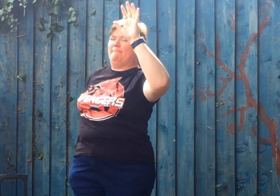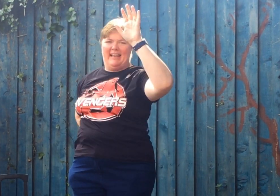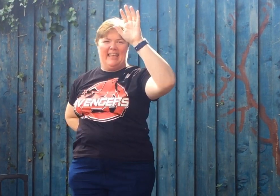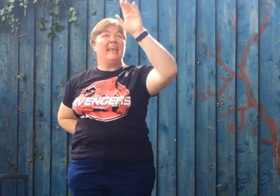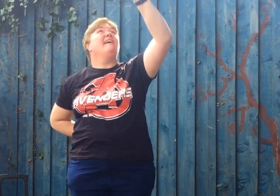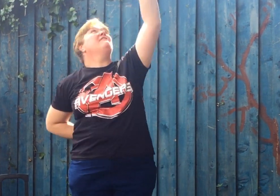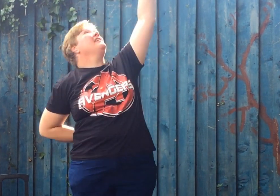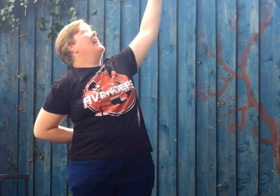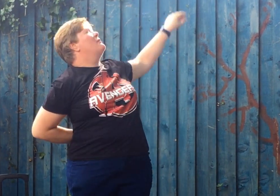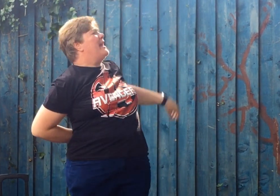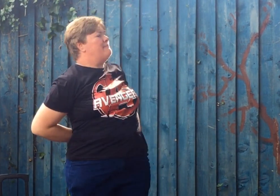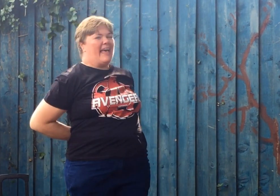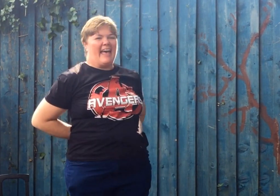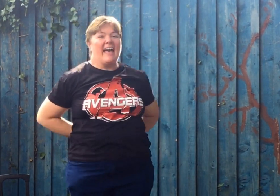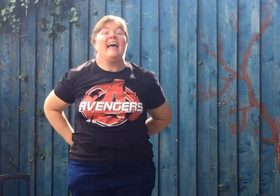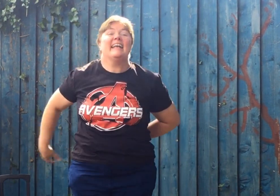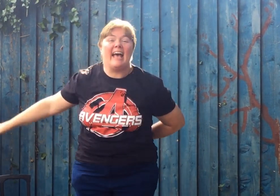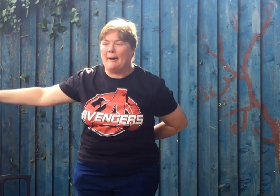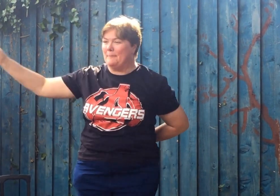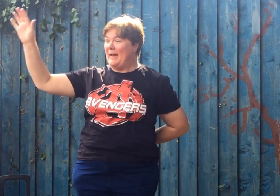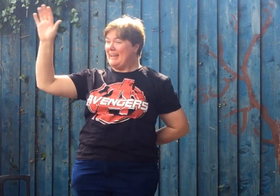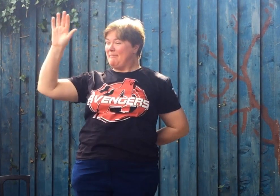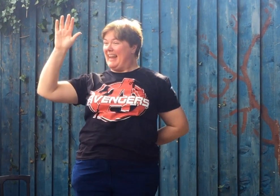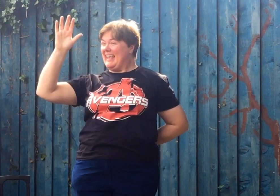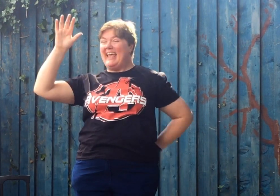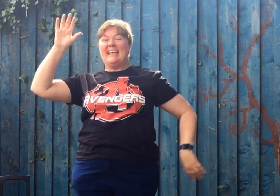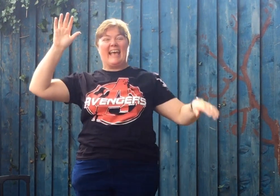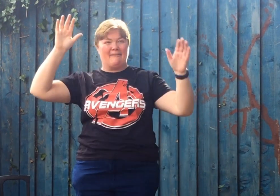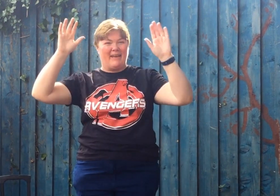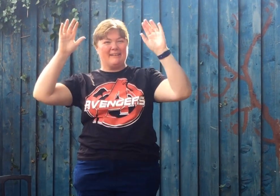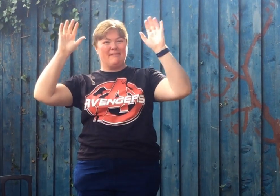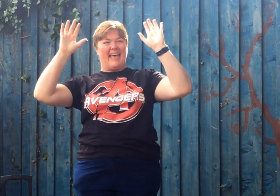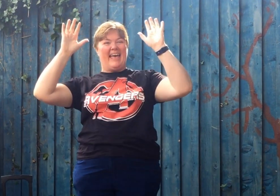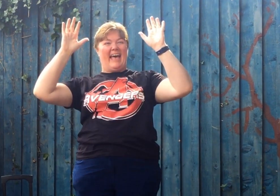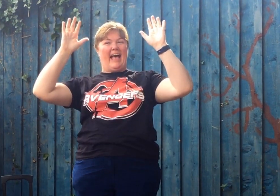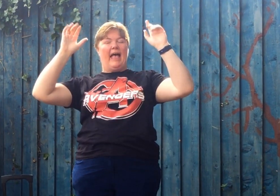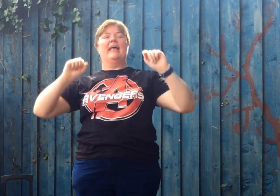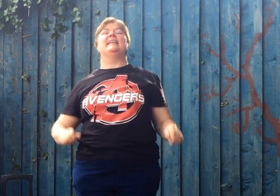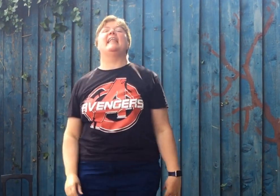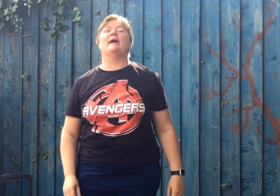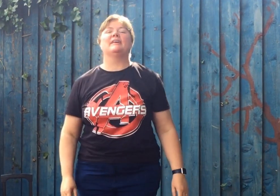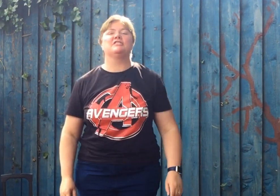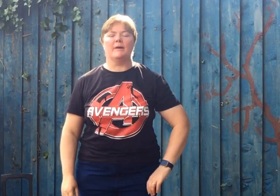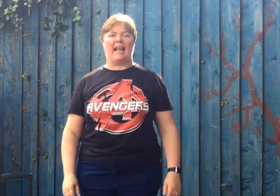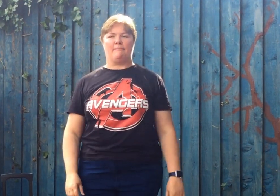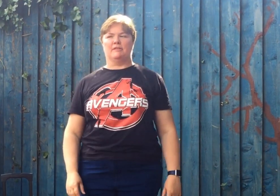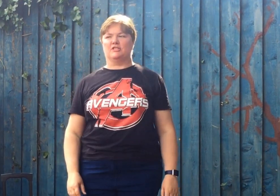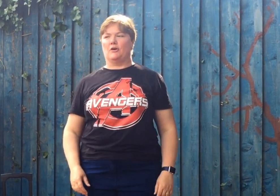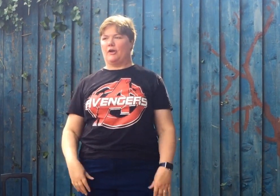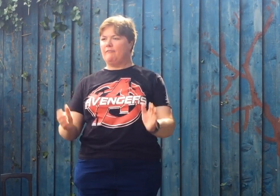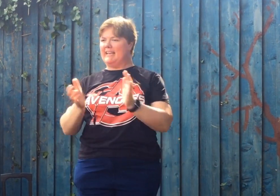Billy, fly away Blair. Come back Billy, come back Blair. Now let's do a clap and soar. Are